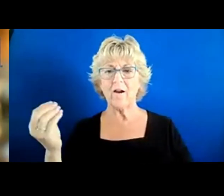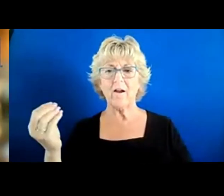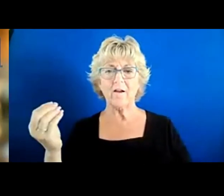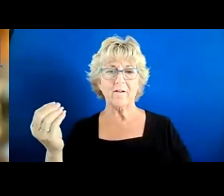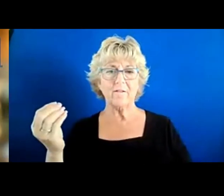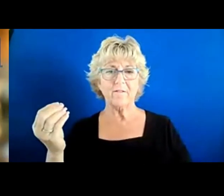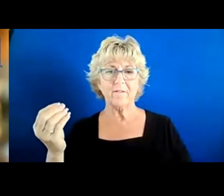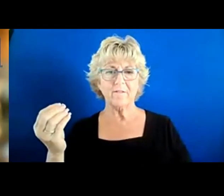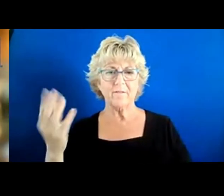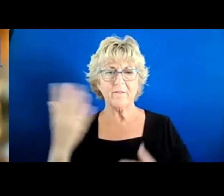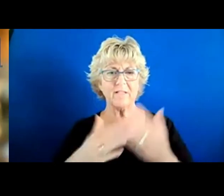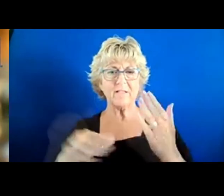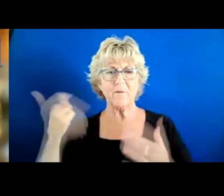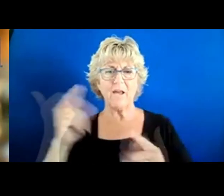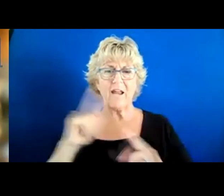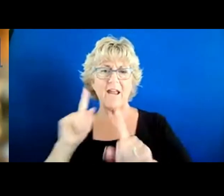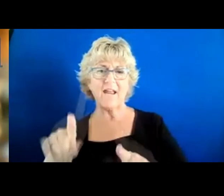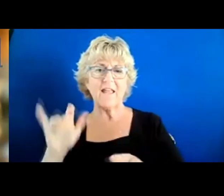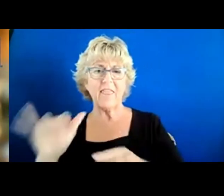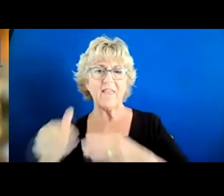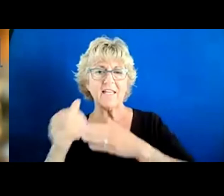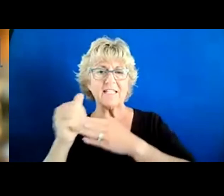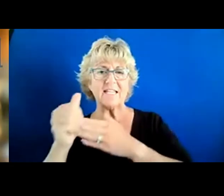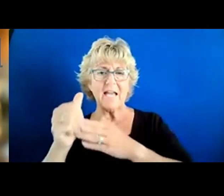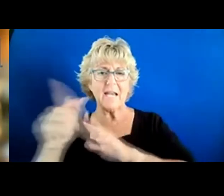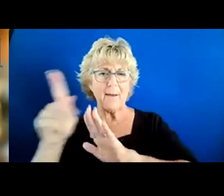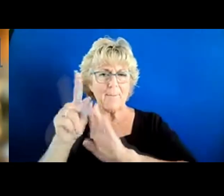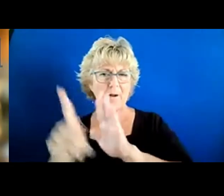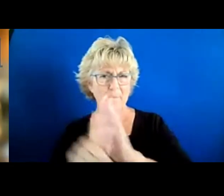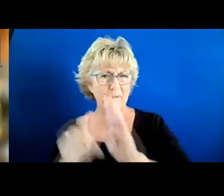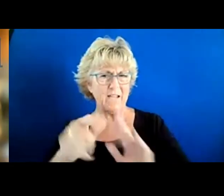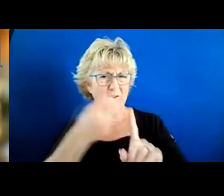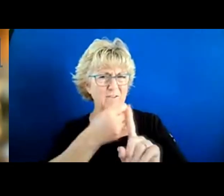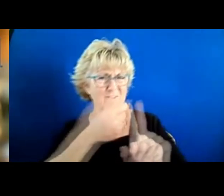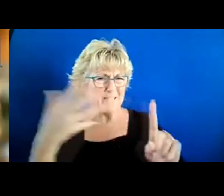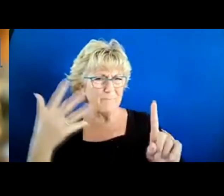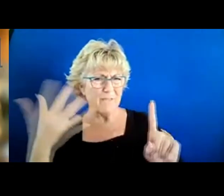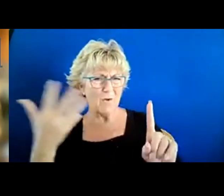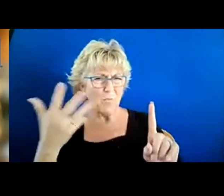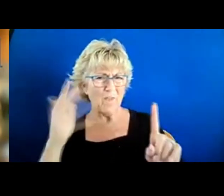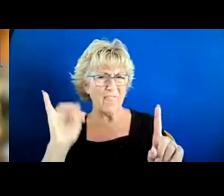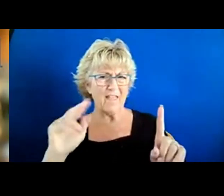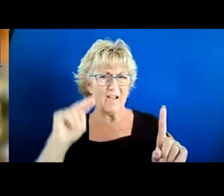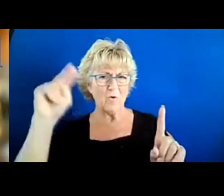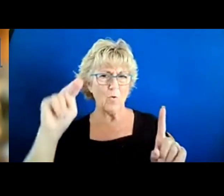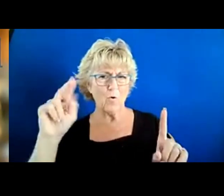And someone answered saying it's a guiding principle. Do you want to expand a little bit on what North Star is, maybe?